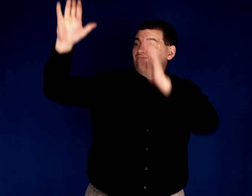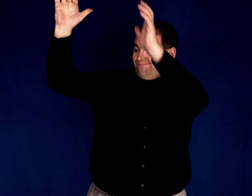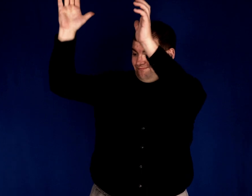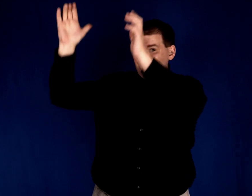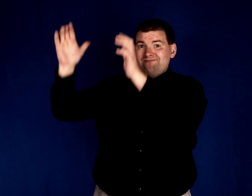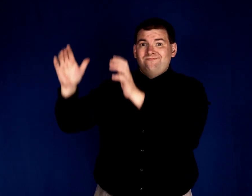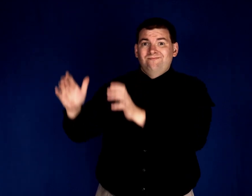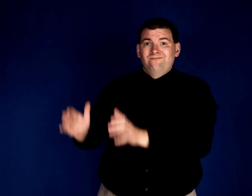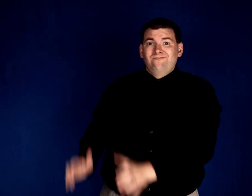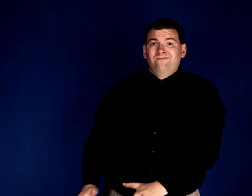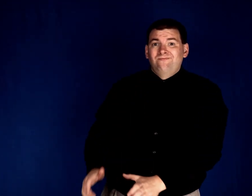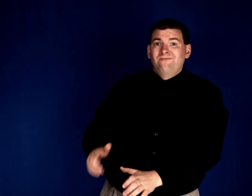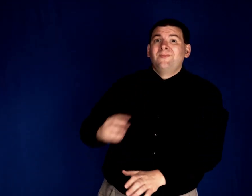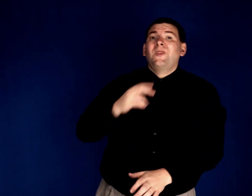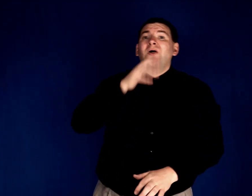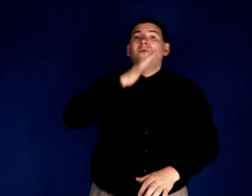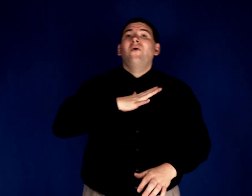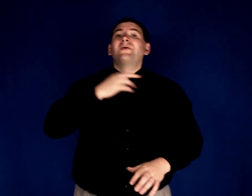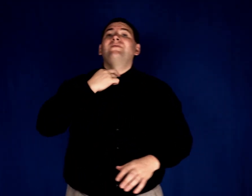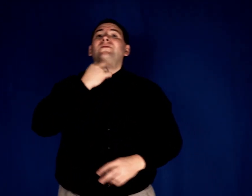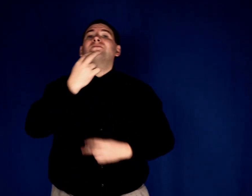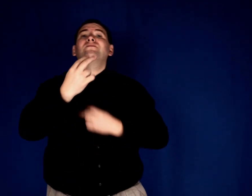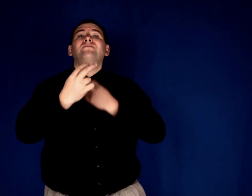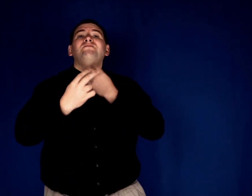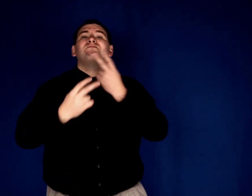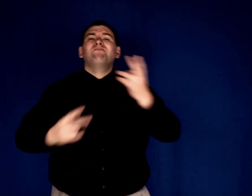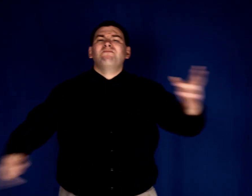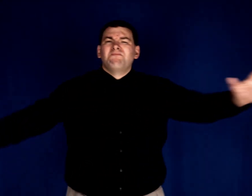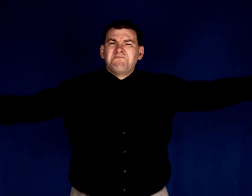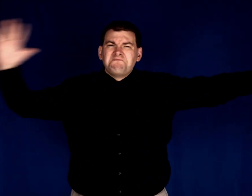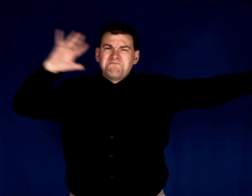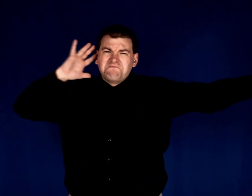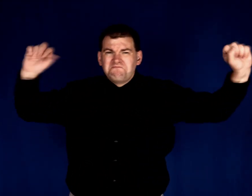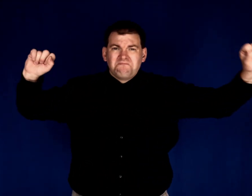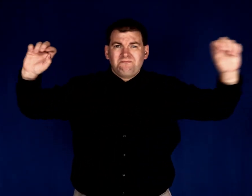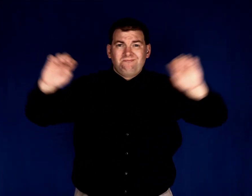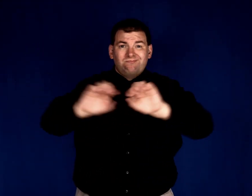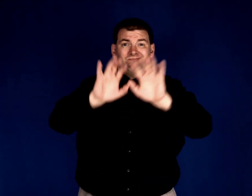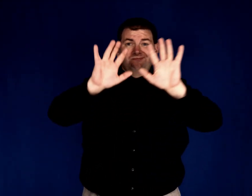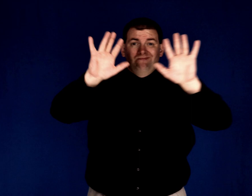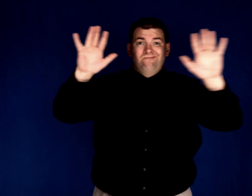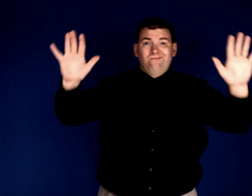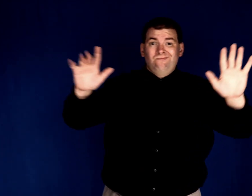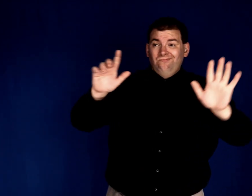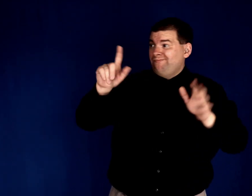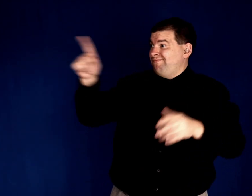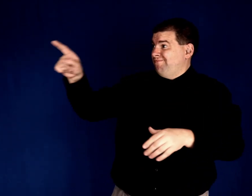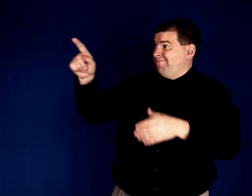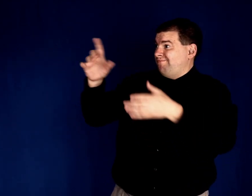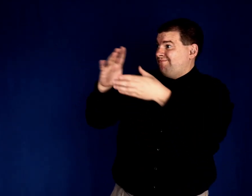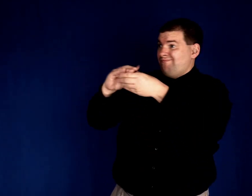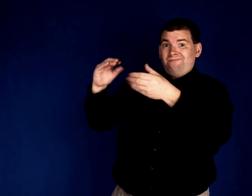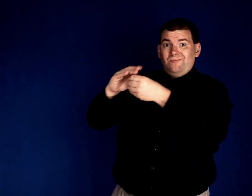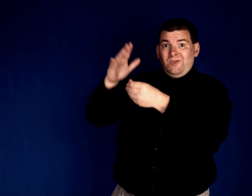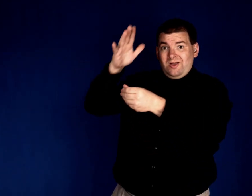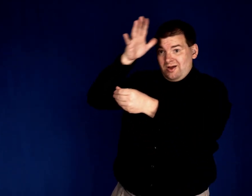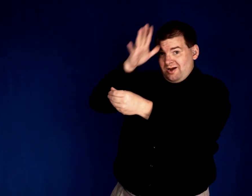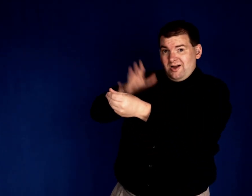well side. A woman's voice rings loud and clear. She says this man,